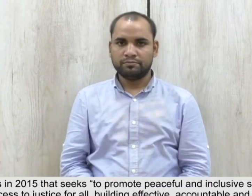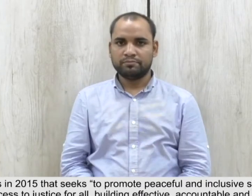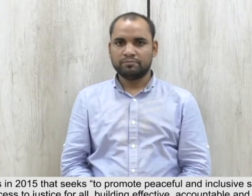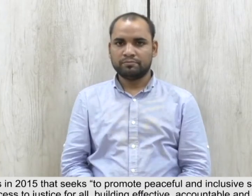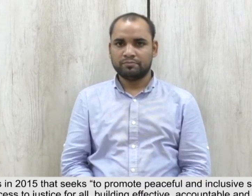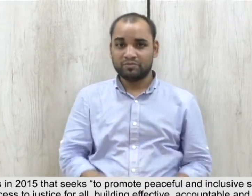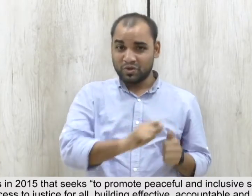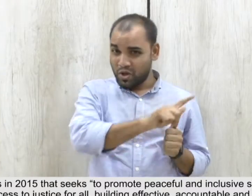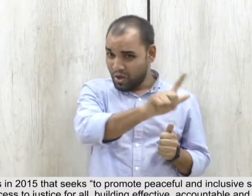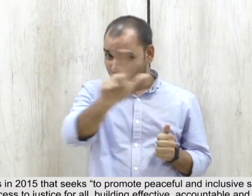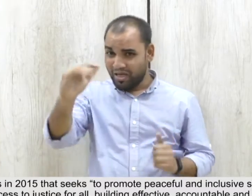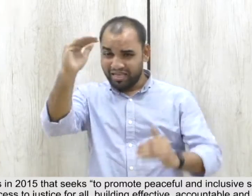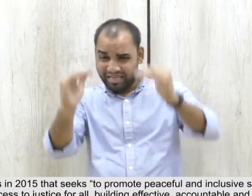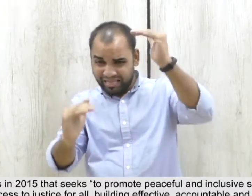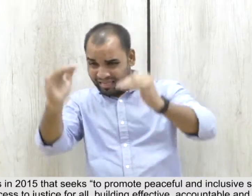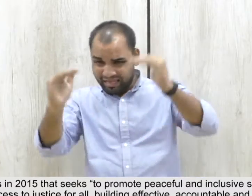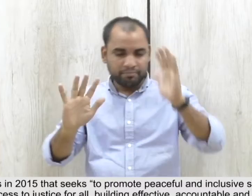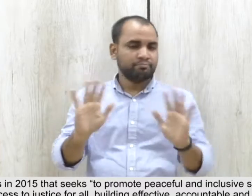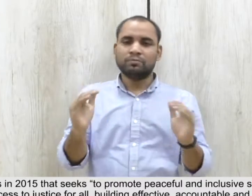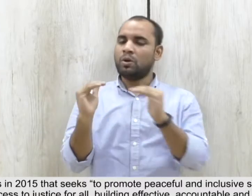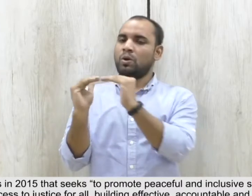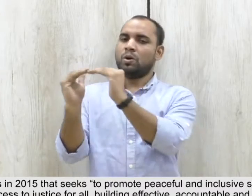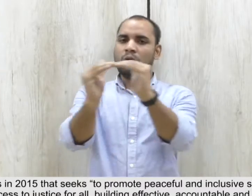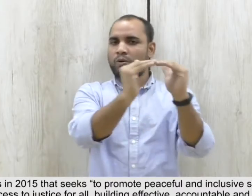to justice for all. 7.